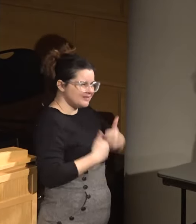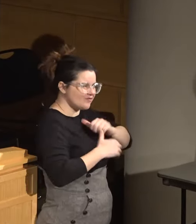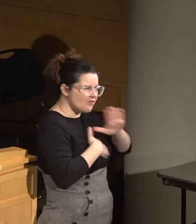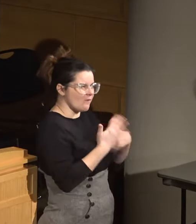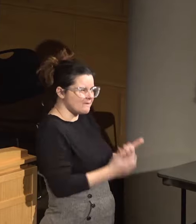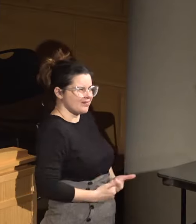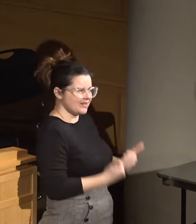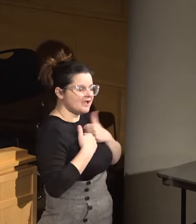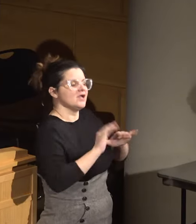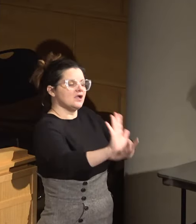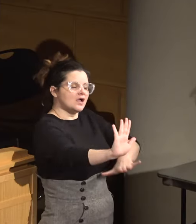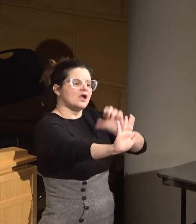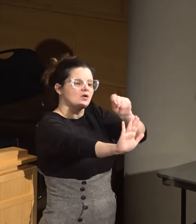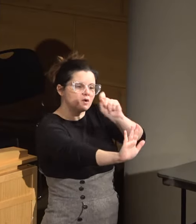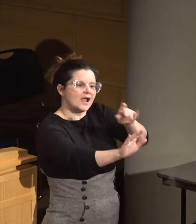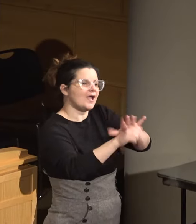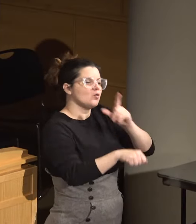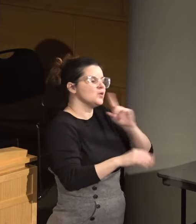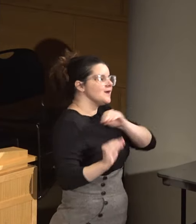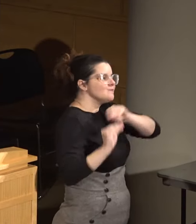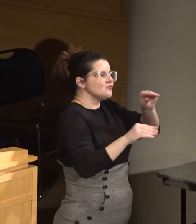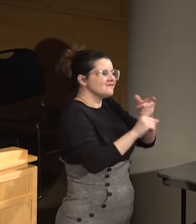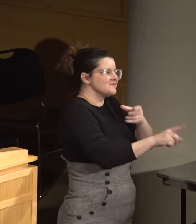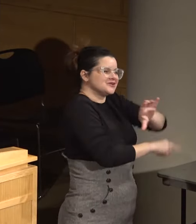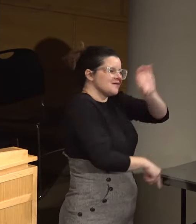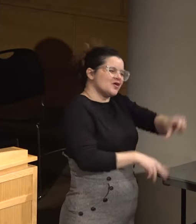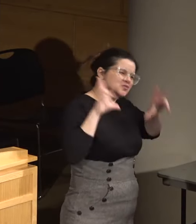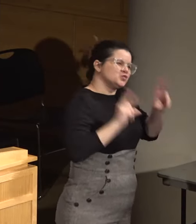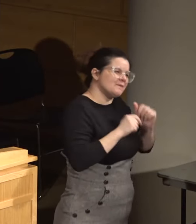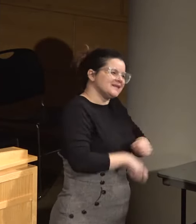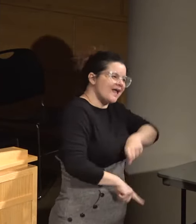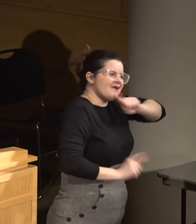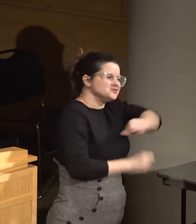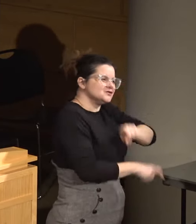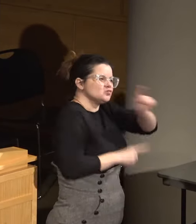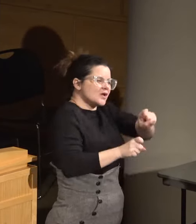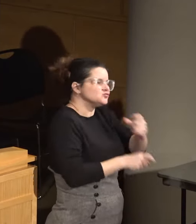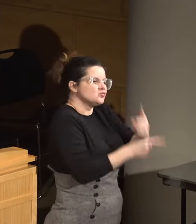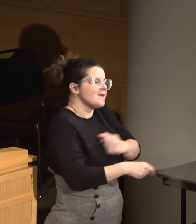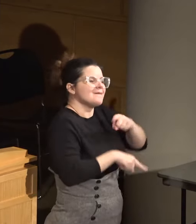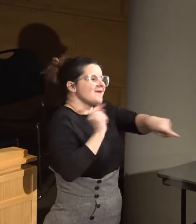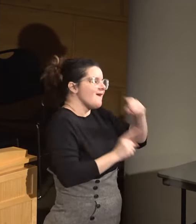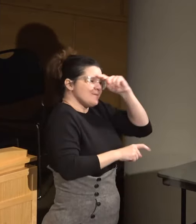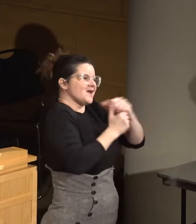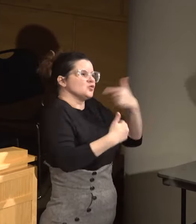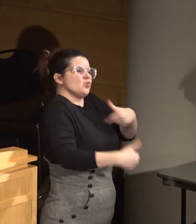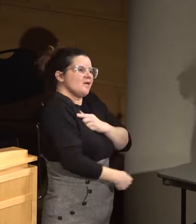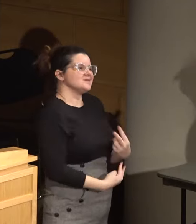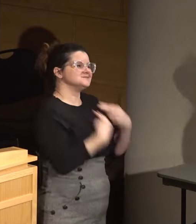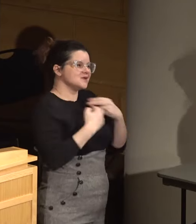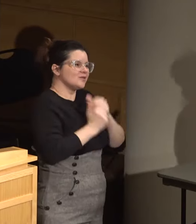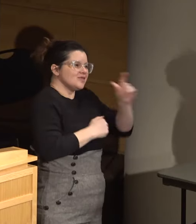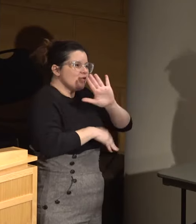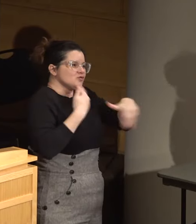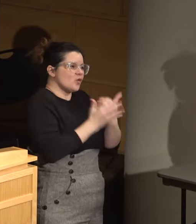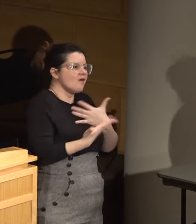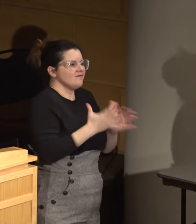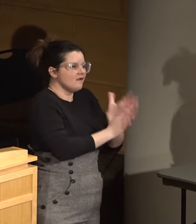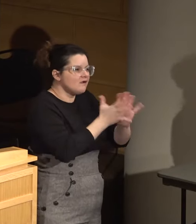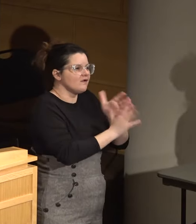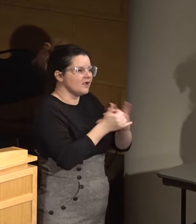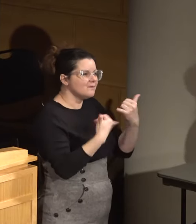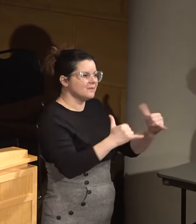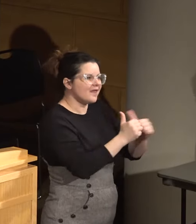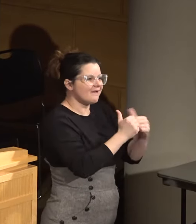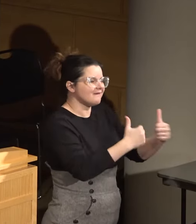all my life when I moved from Chicago. No, but they got to answer these questions, right? Because we're going to get stuck with it when y'all be still playing this